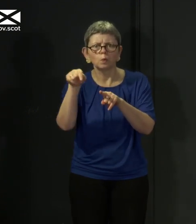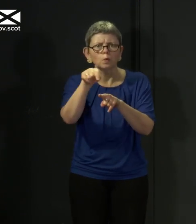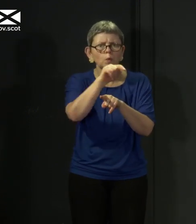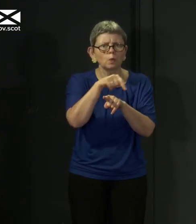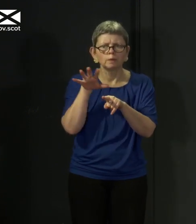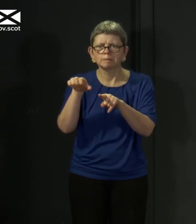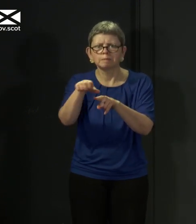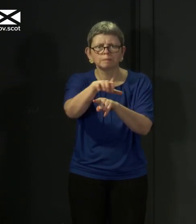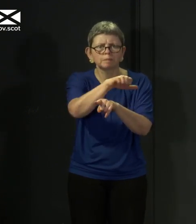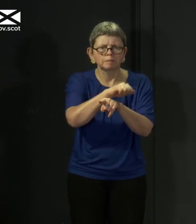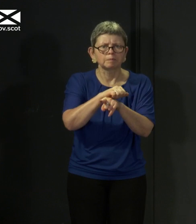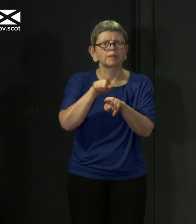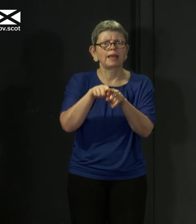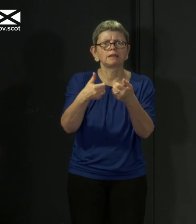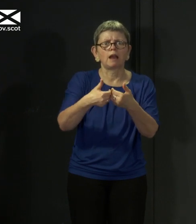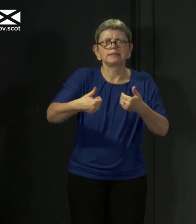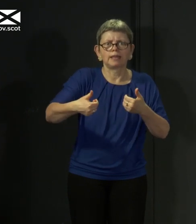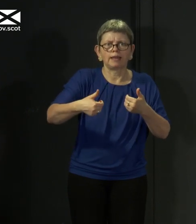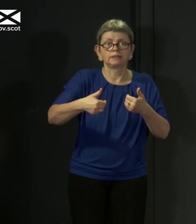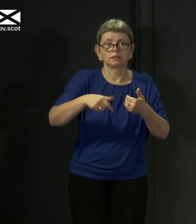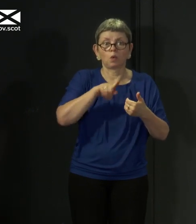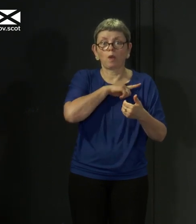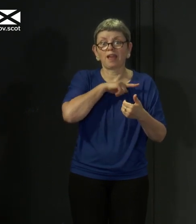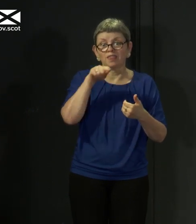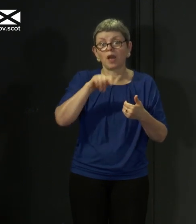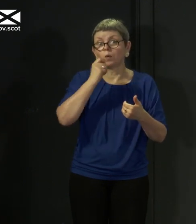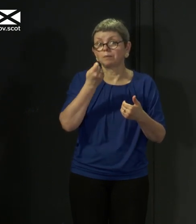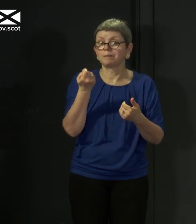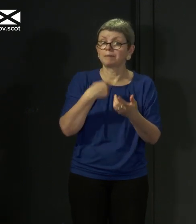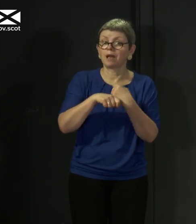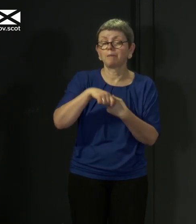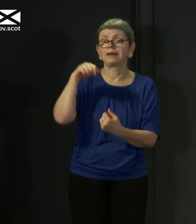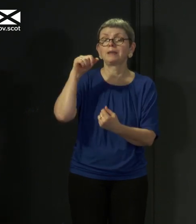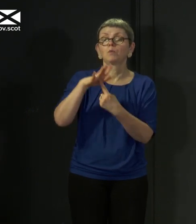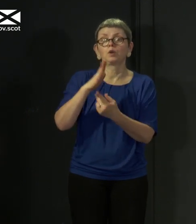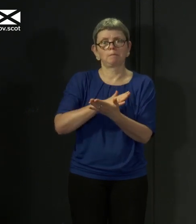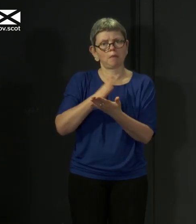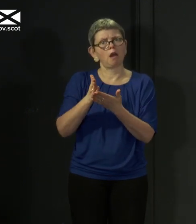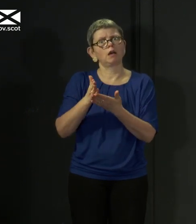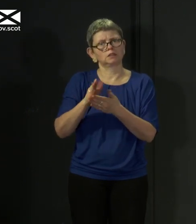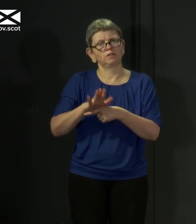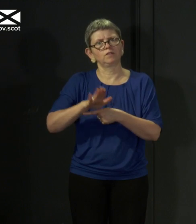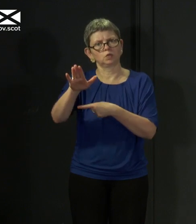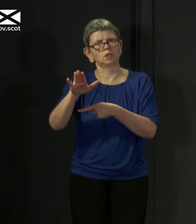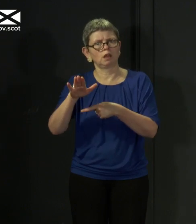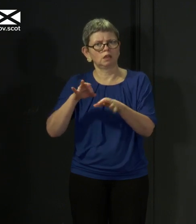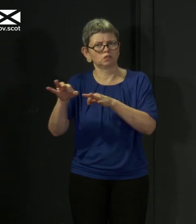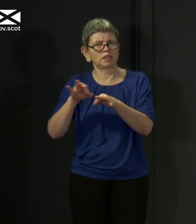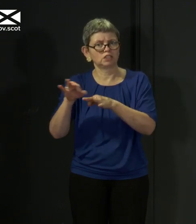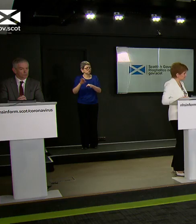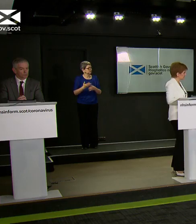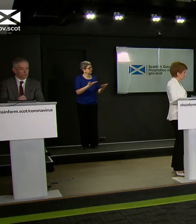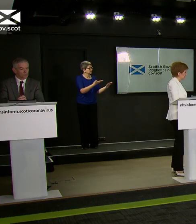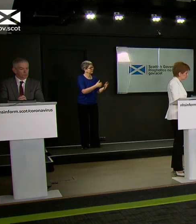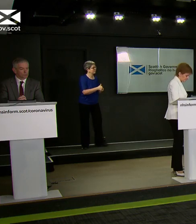before, will be a key component, not the only component, but a key component of the next phase of tackling the virus. Jean, do you want to say any more about